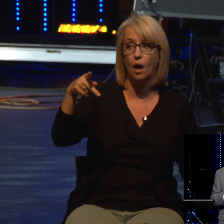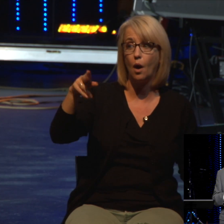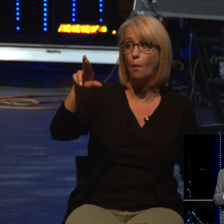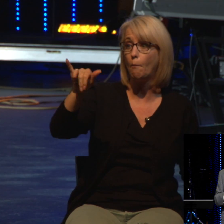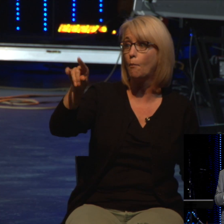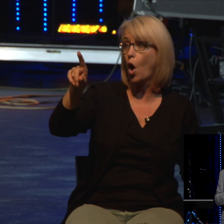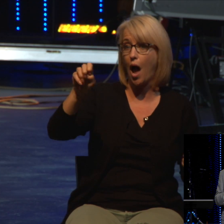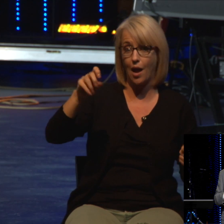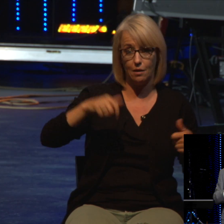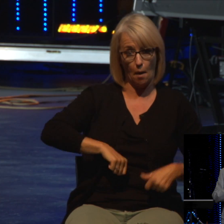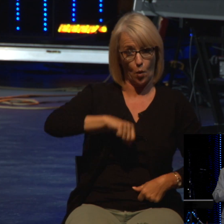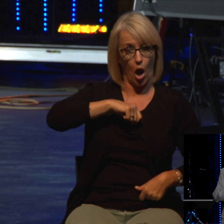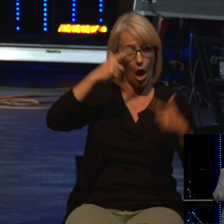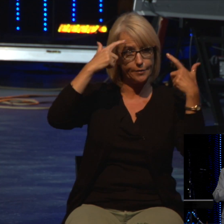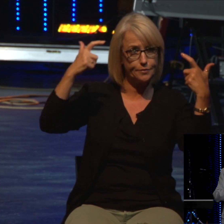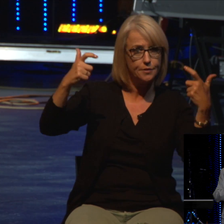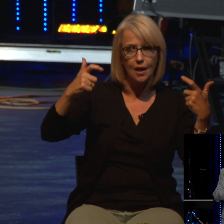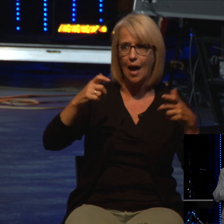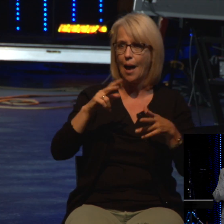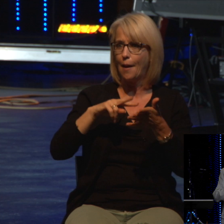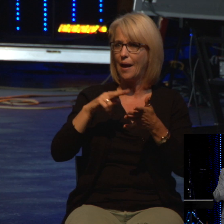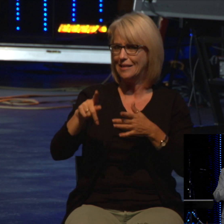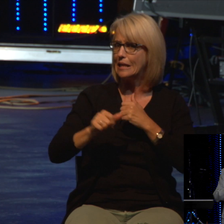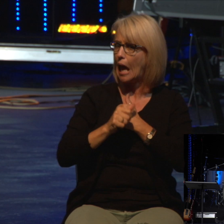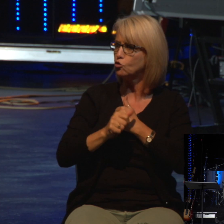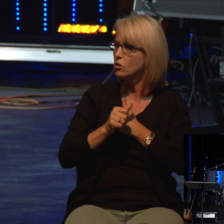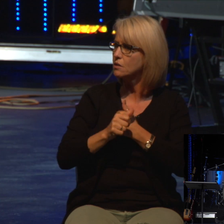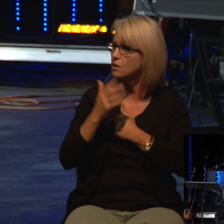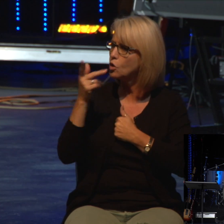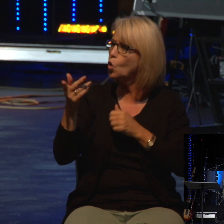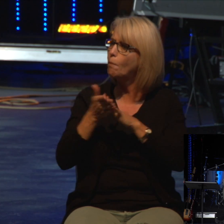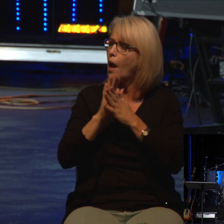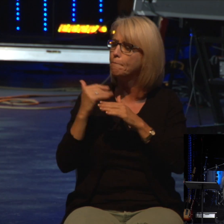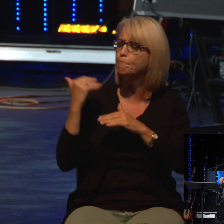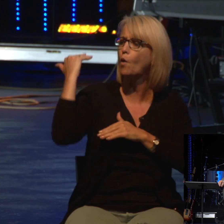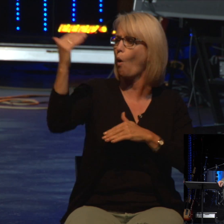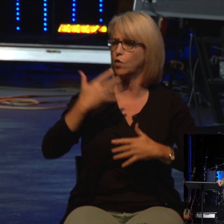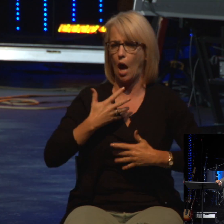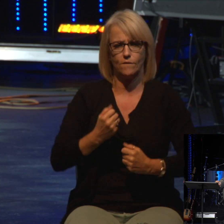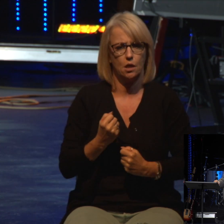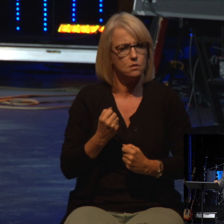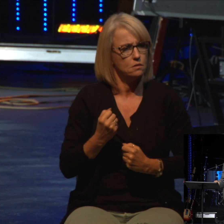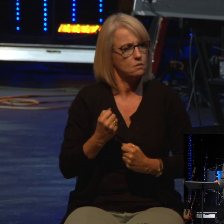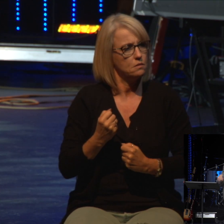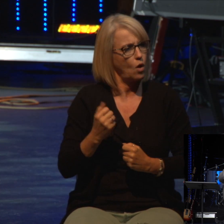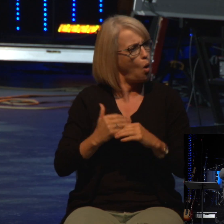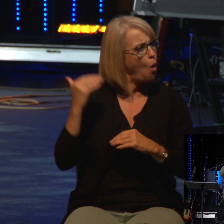-confidence. Many times we have a saying among preachers, be careful when you go through